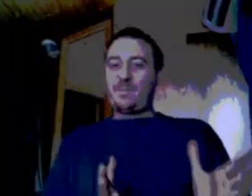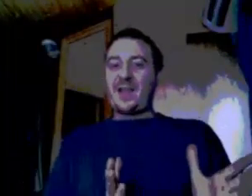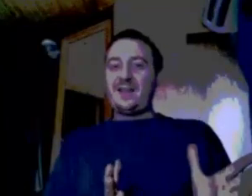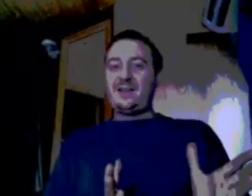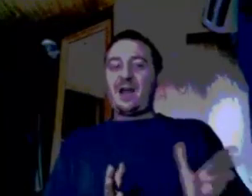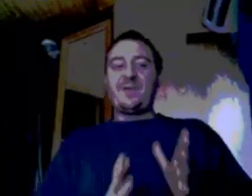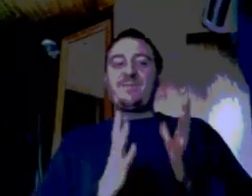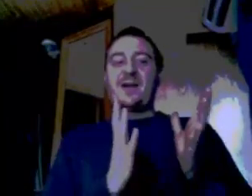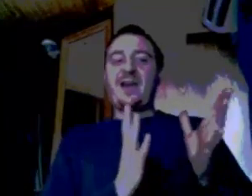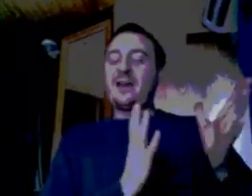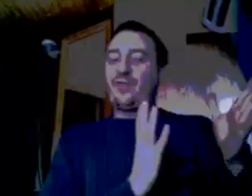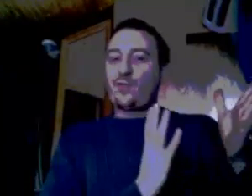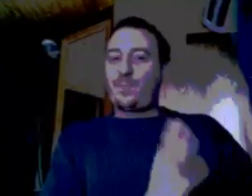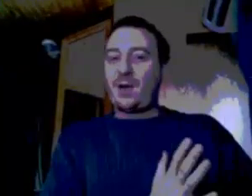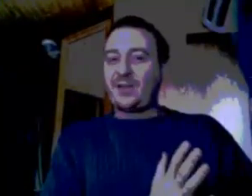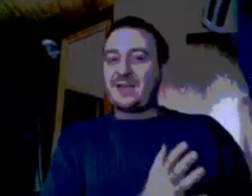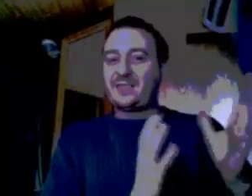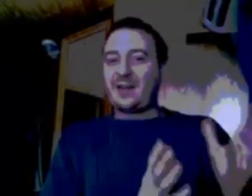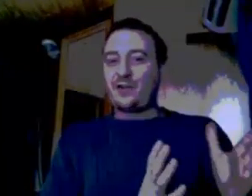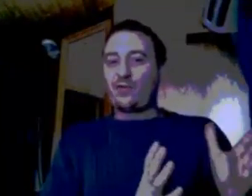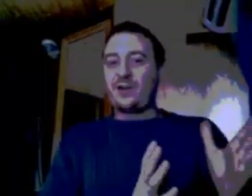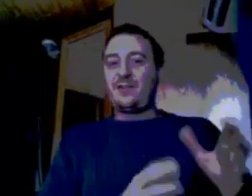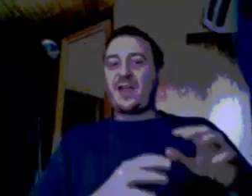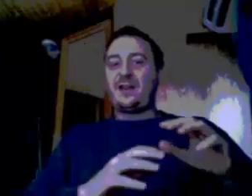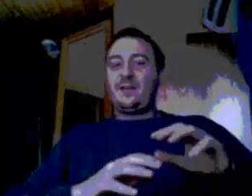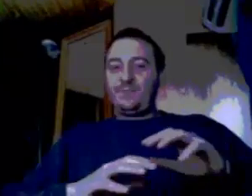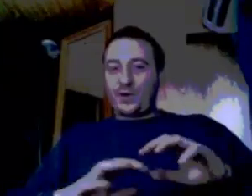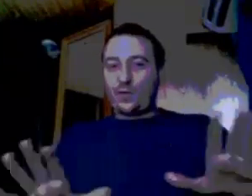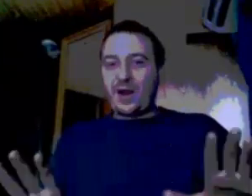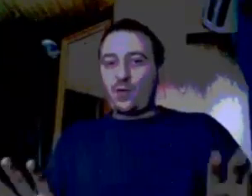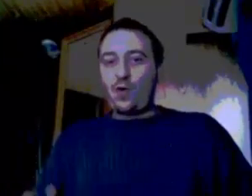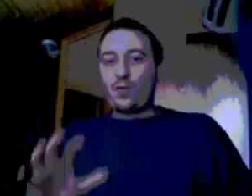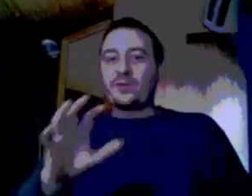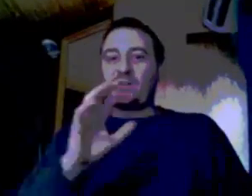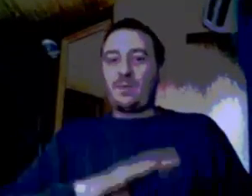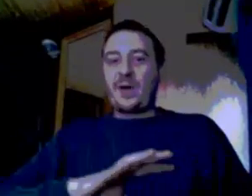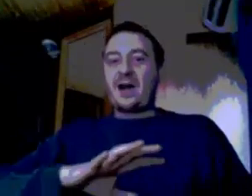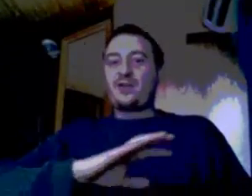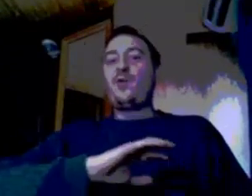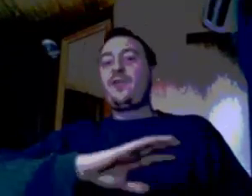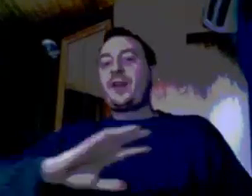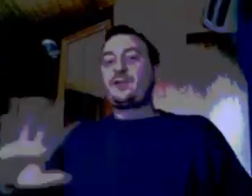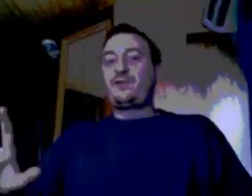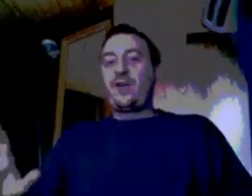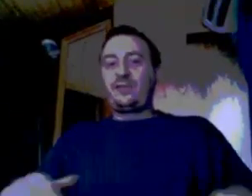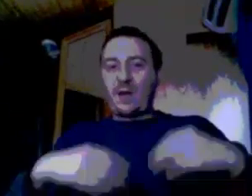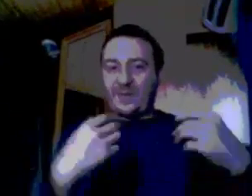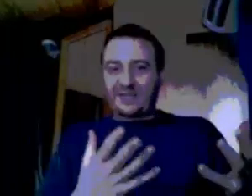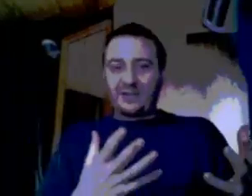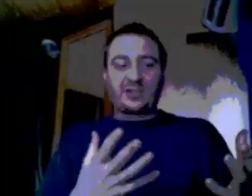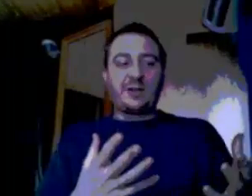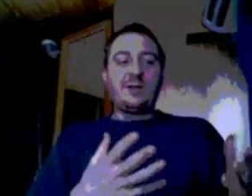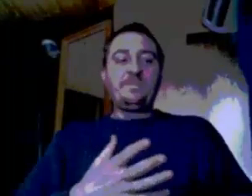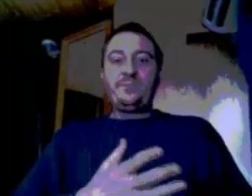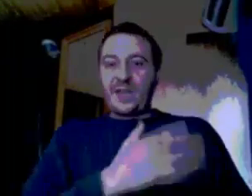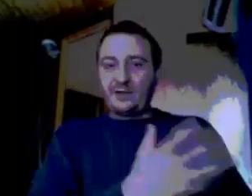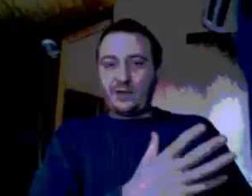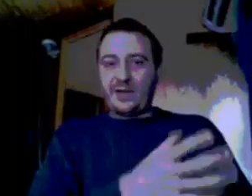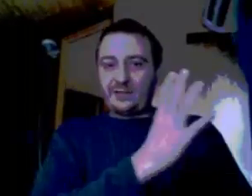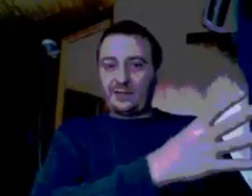debate. I mean, my God, if the Republicans can agree that the Iraq war was a debacle and that it was fucked up, essentially, they do. He's